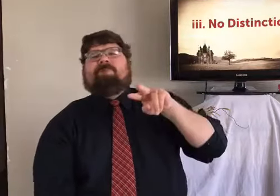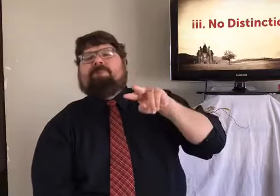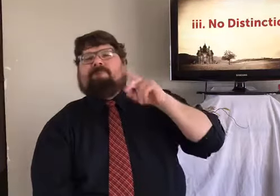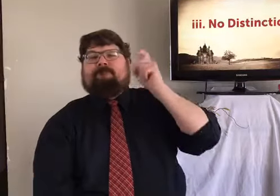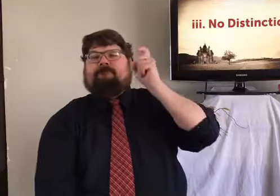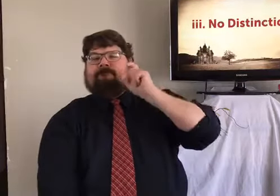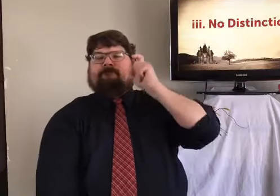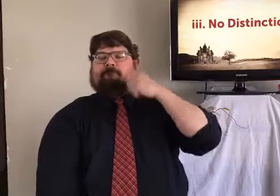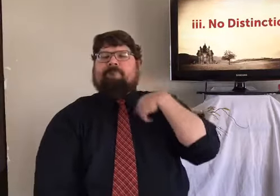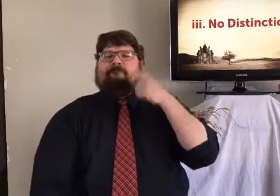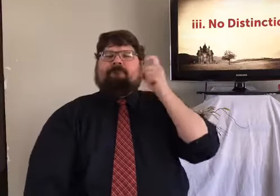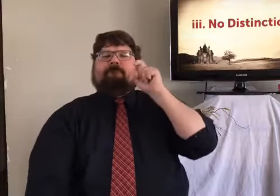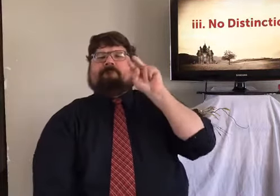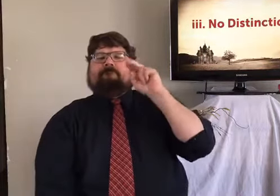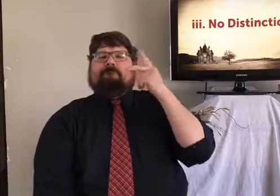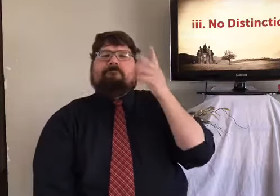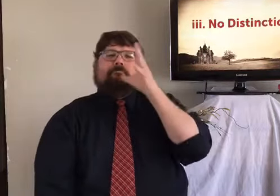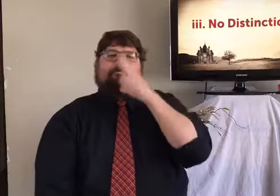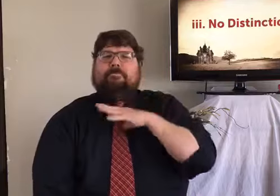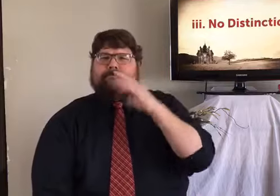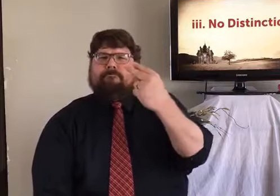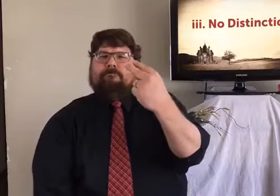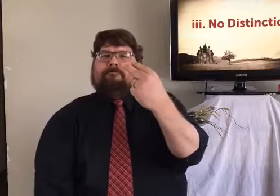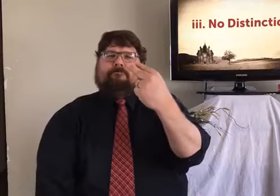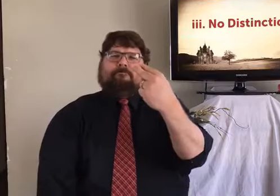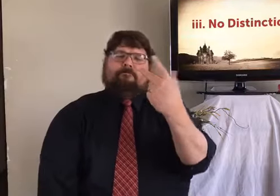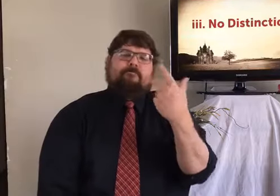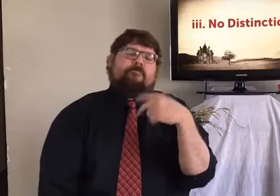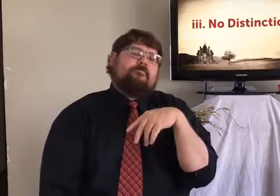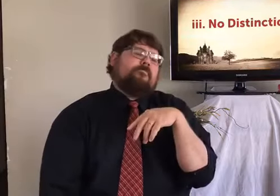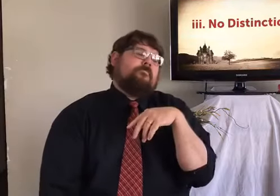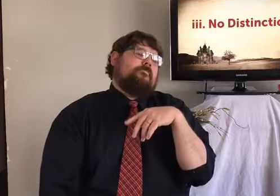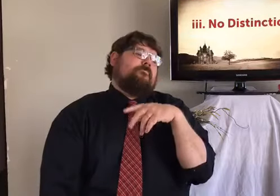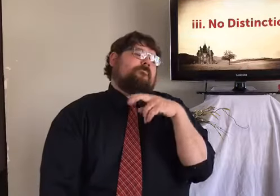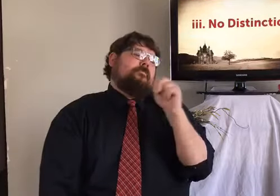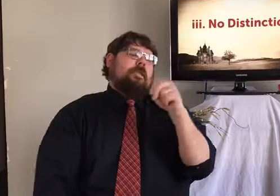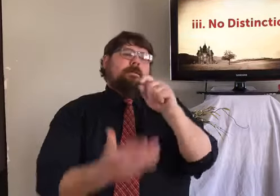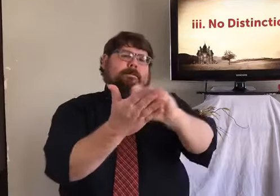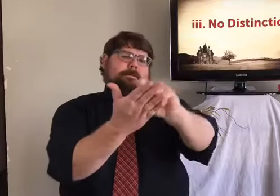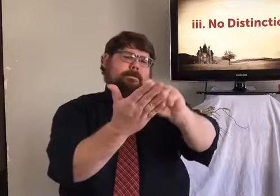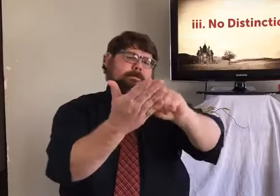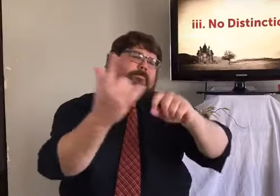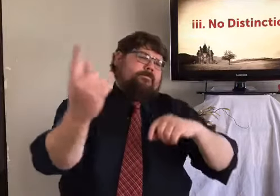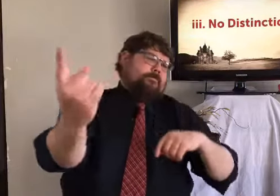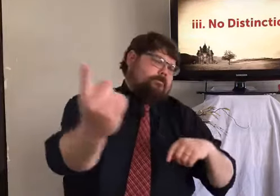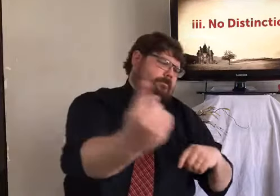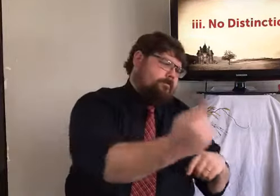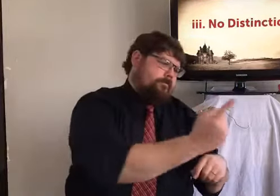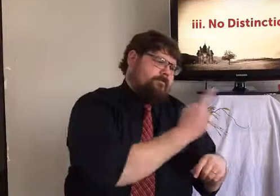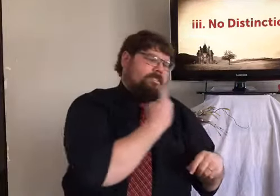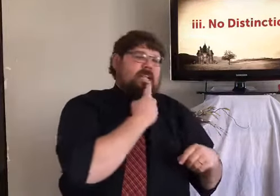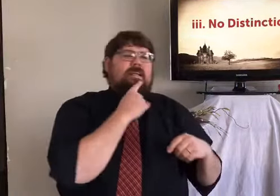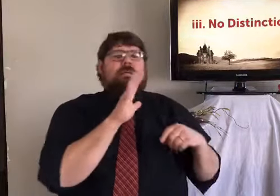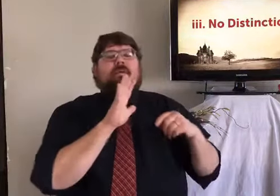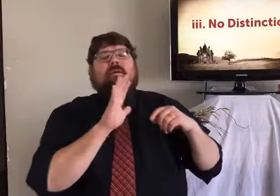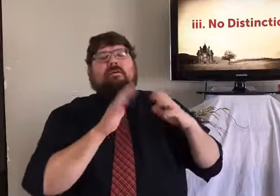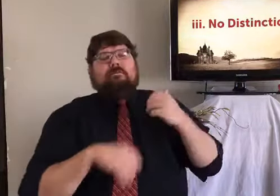And she left. So I, you know, kind of was looking in the window with a quizzical expression on my face. And then, you know,